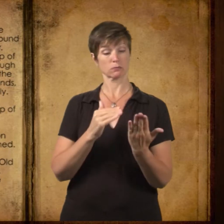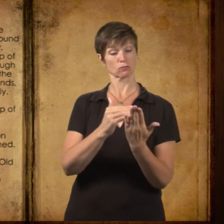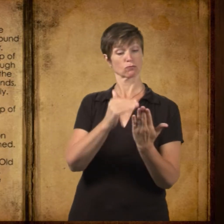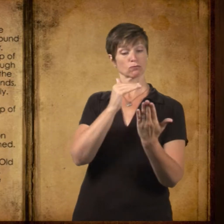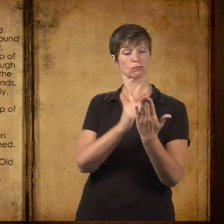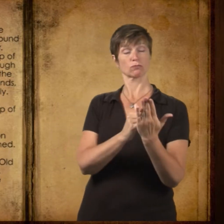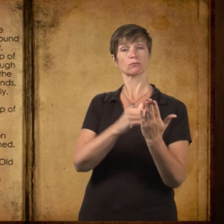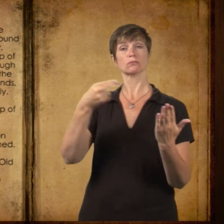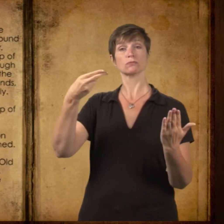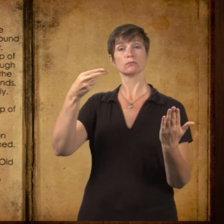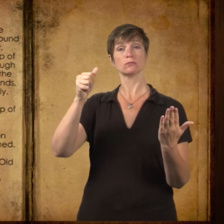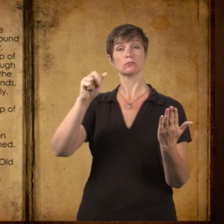holding the slip of paper.